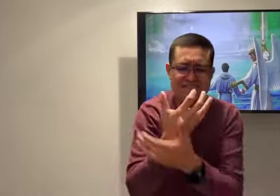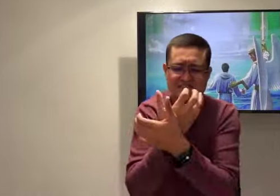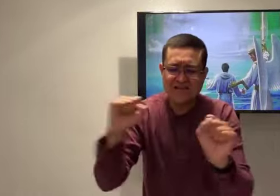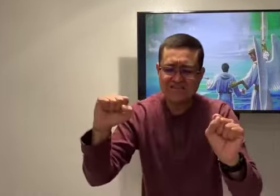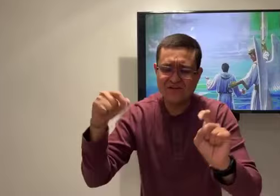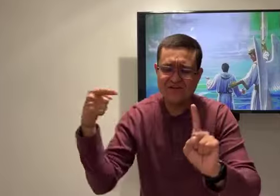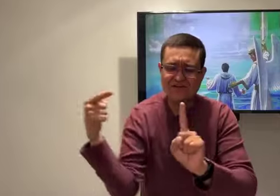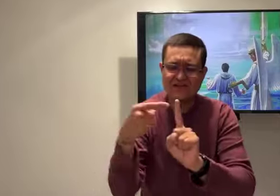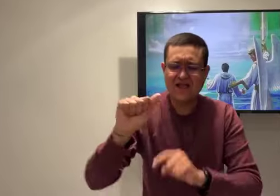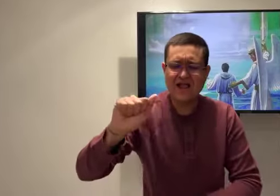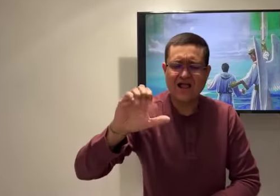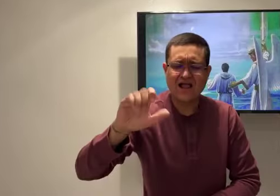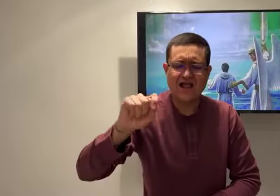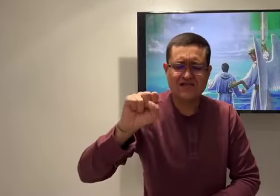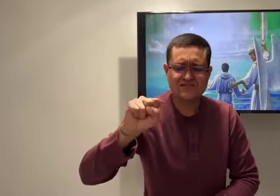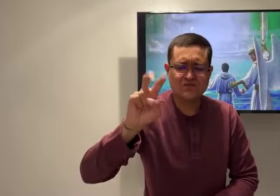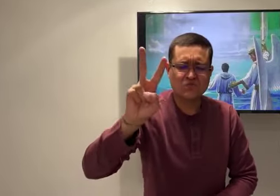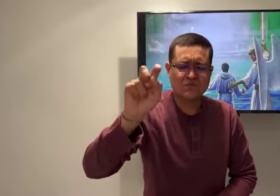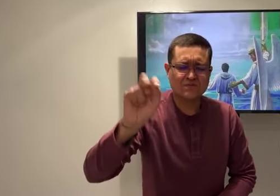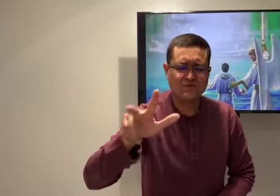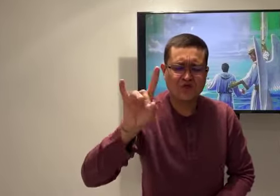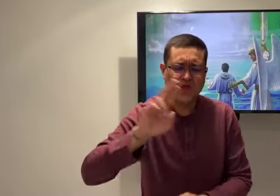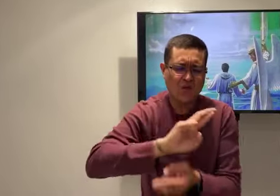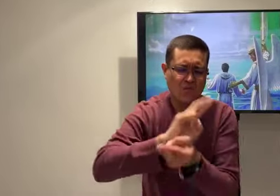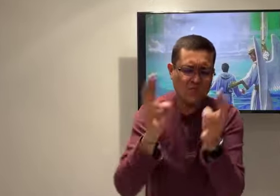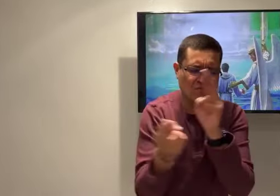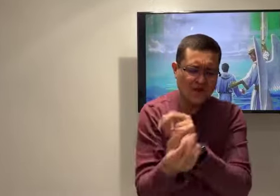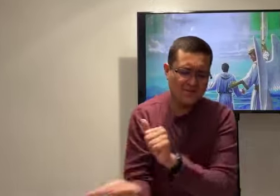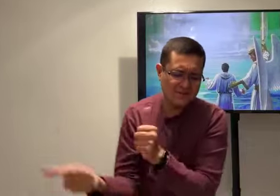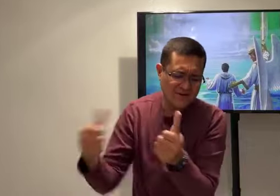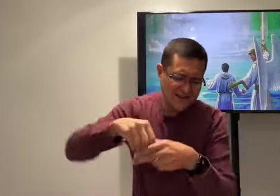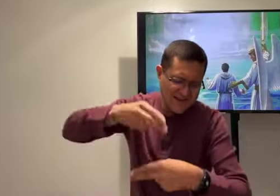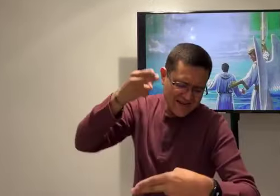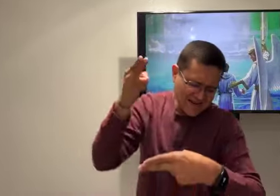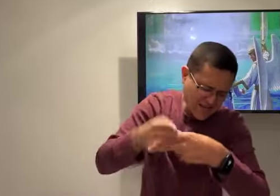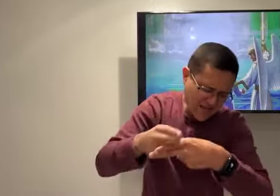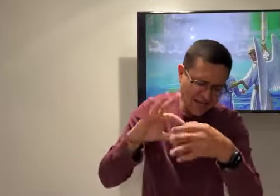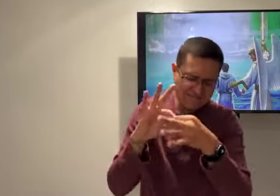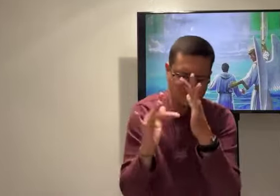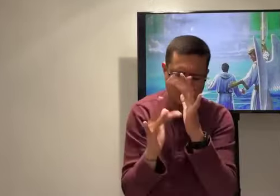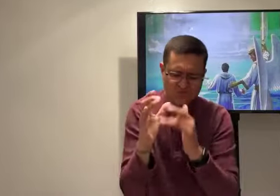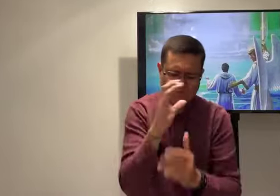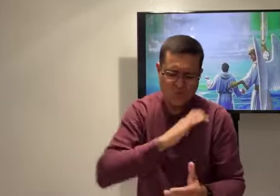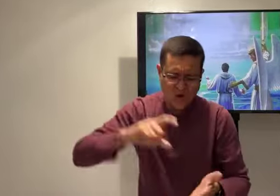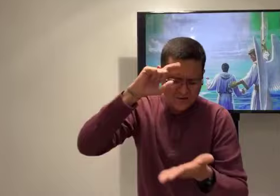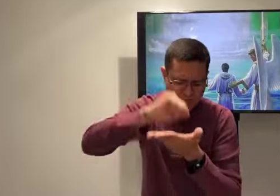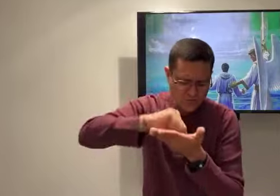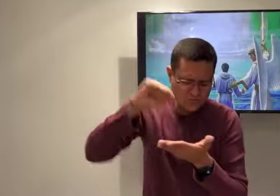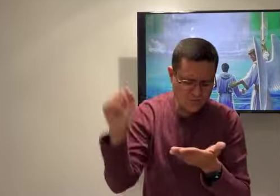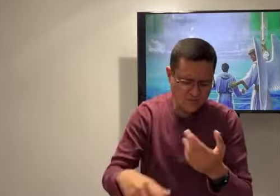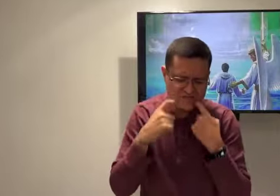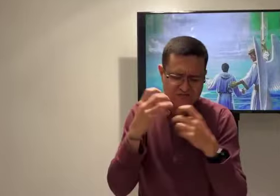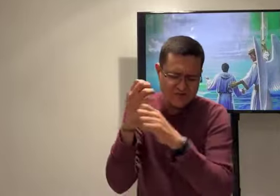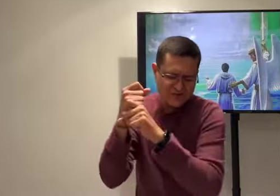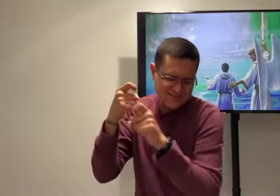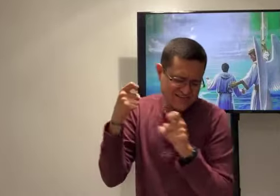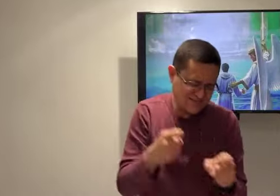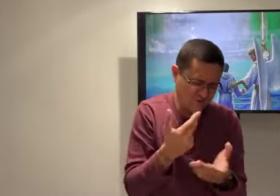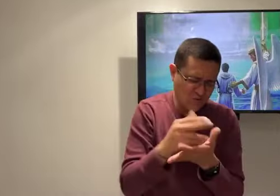And I pray that that church preach the salvation of Acts 2 and 32. Repent and be baptized in the name of Jesus Christ for the remission